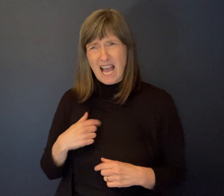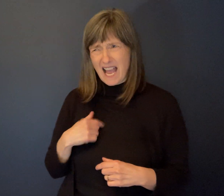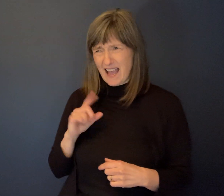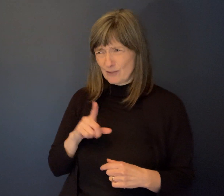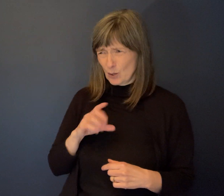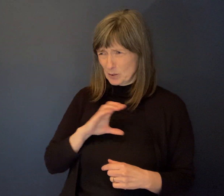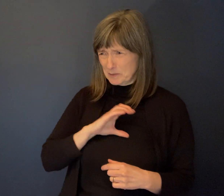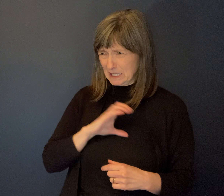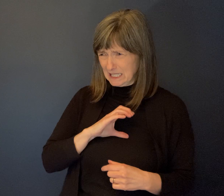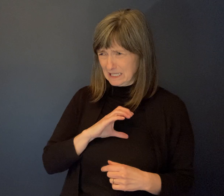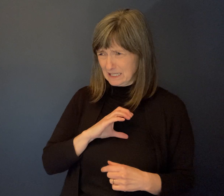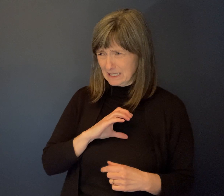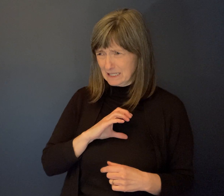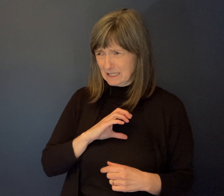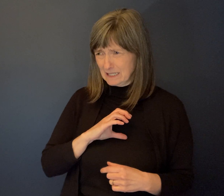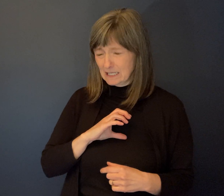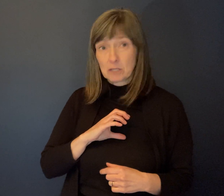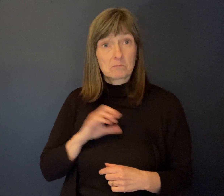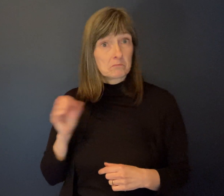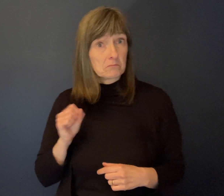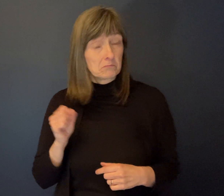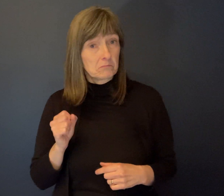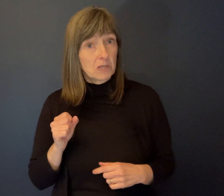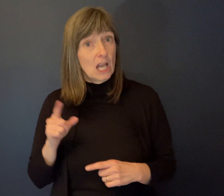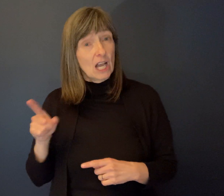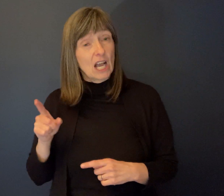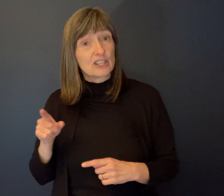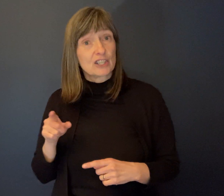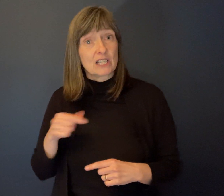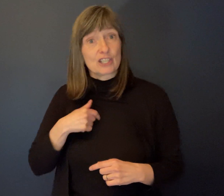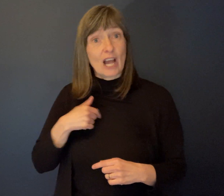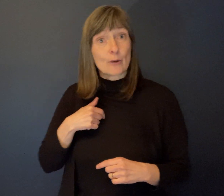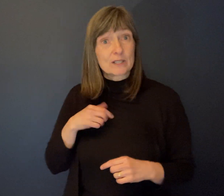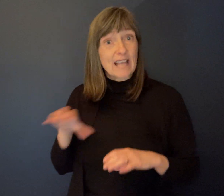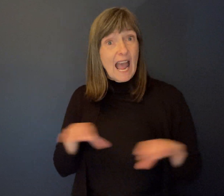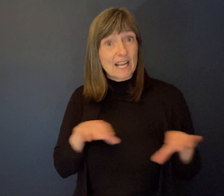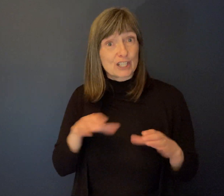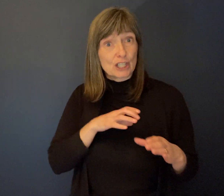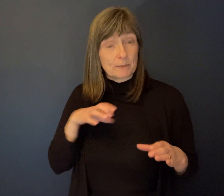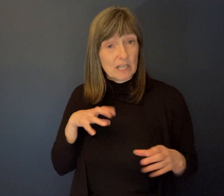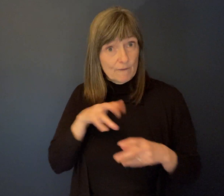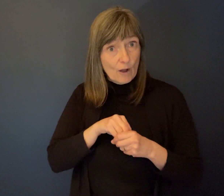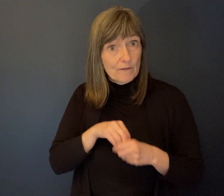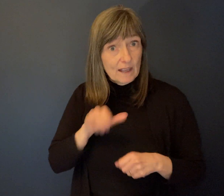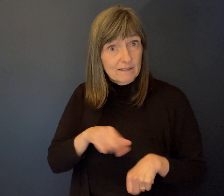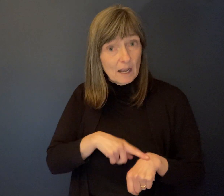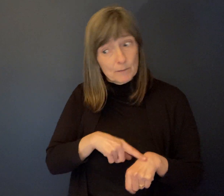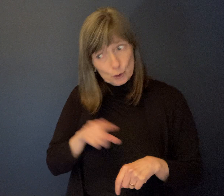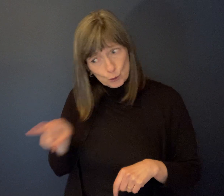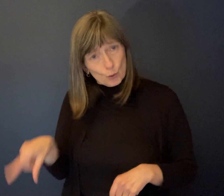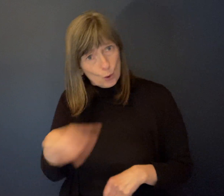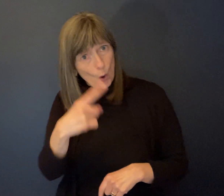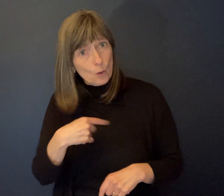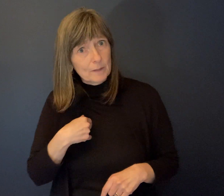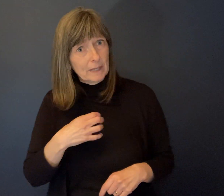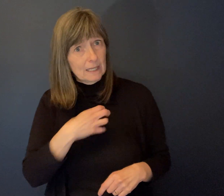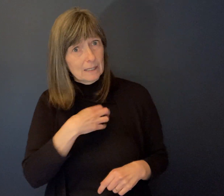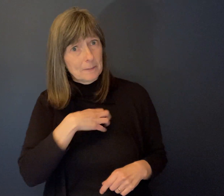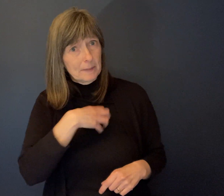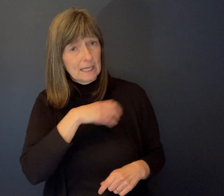police station. Yes. She said, I was heading up the accessibility action committee at the time. said, yeah. She said, you have to go there and make a complaint. I said, okay. Off I